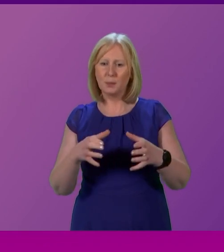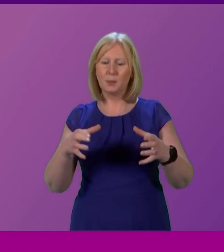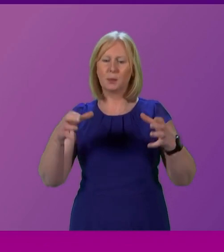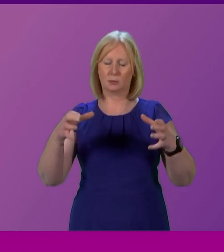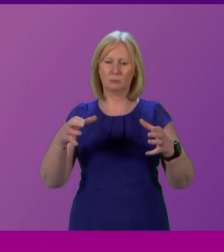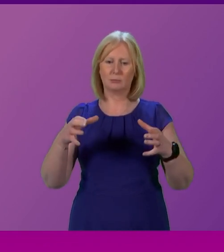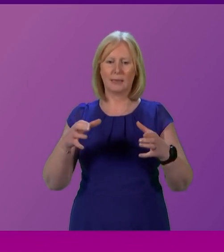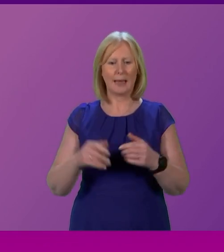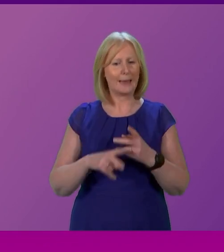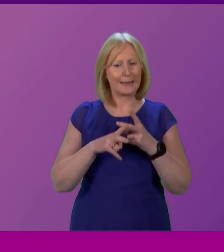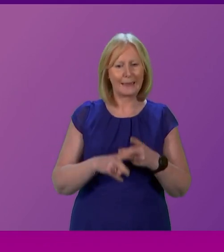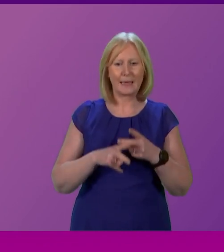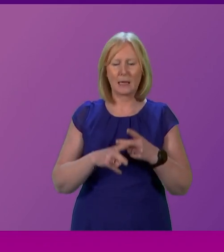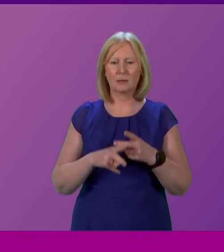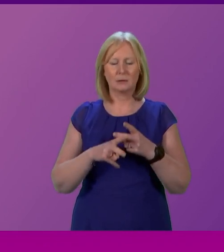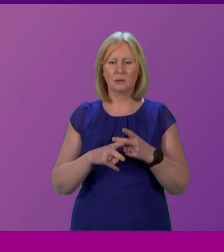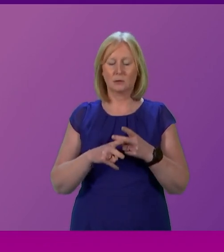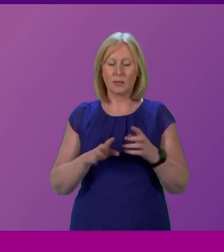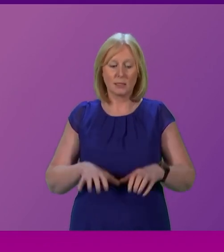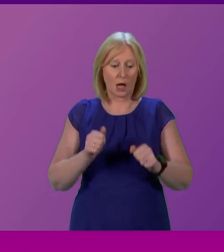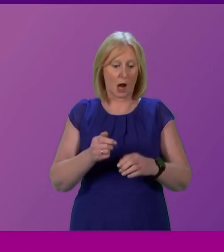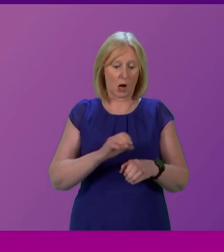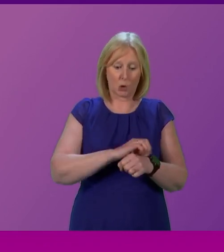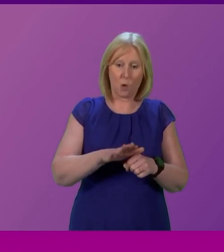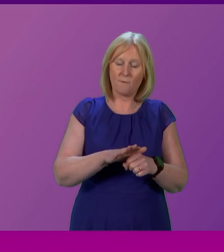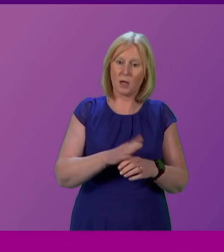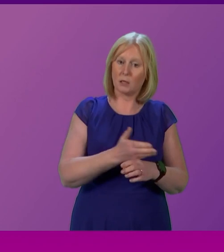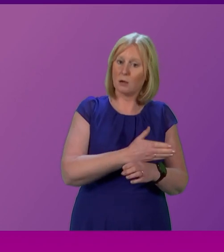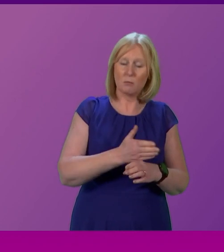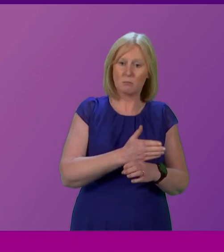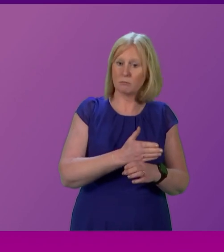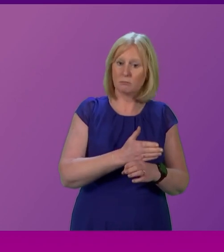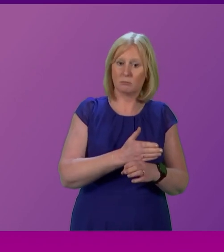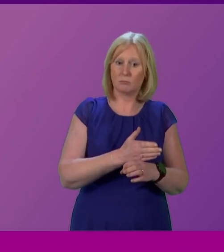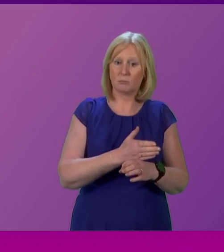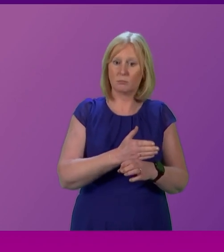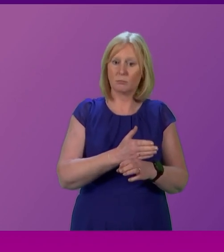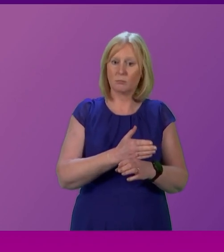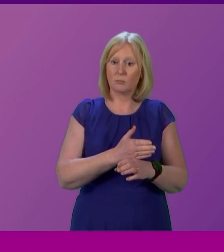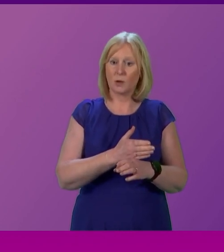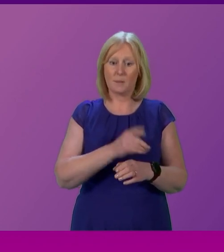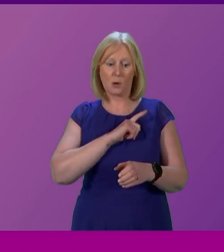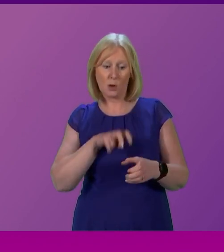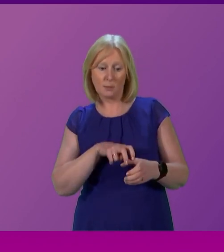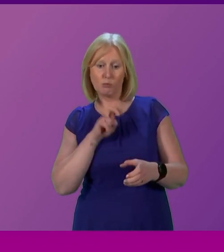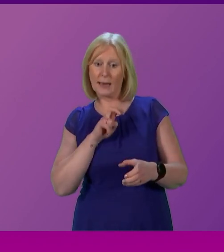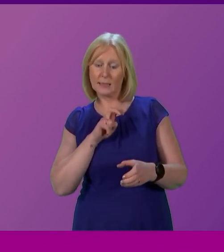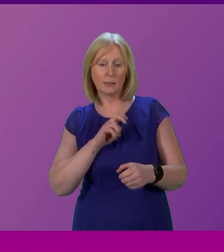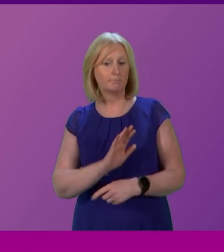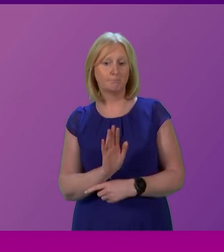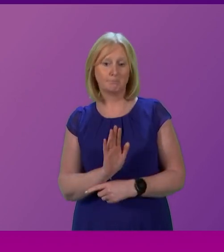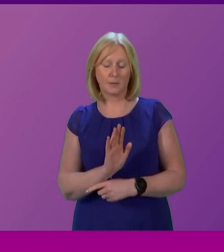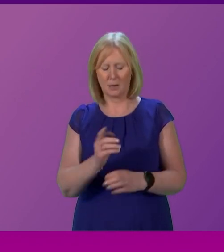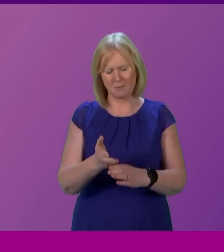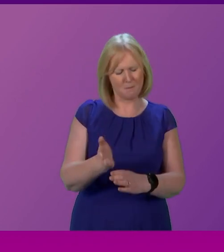And those were not issues that started through Covid. And in fact, there were not even issues that started because we left the EU. They were in